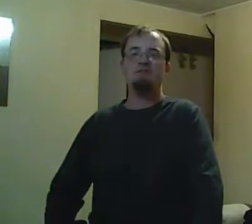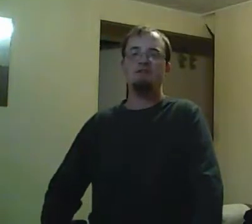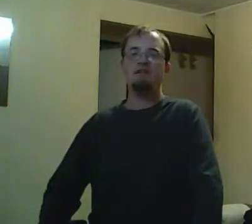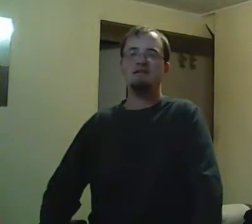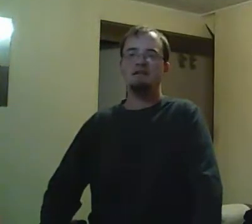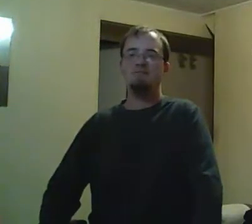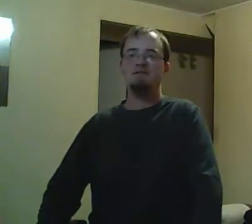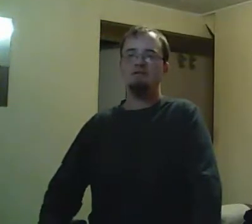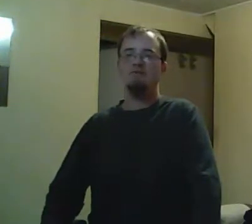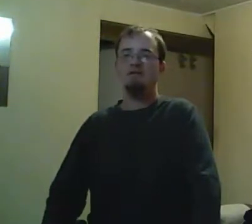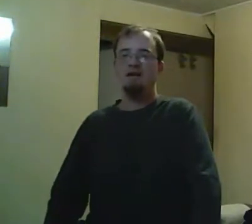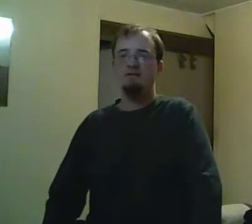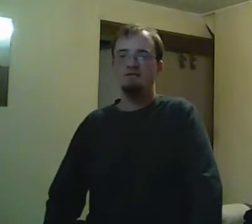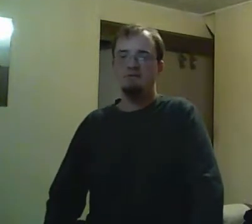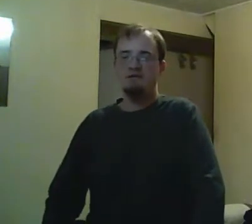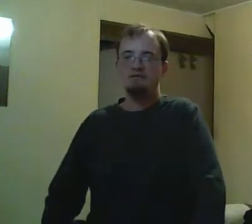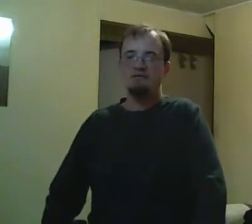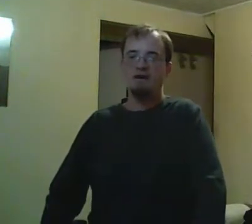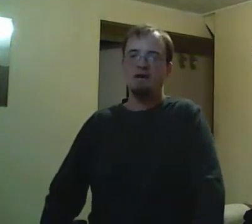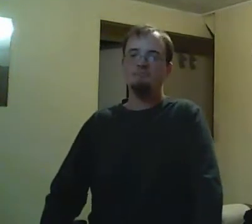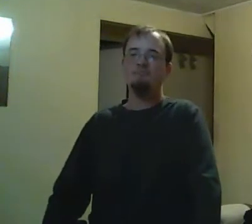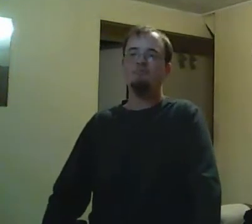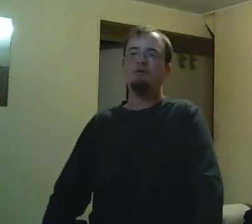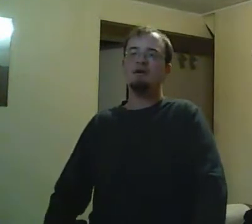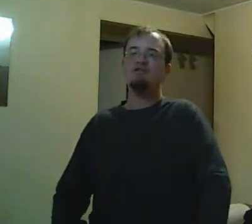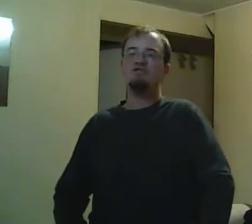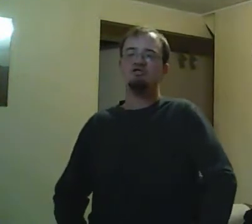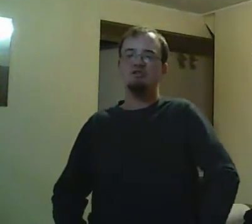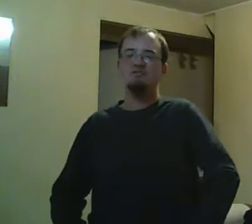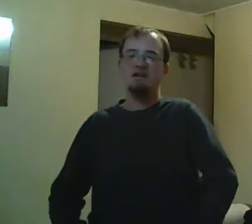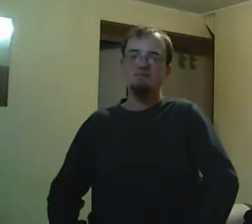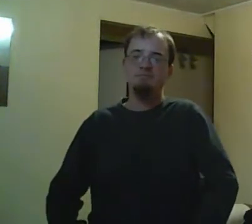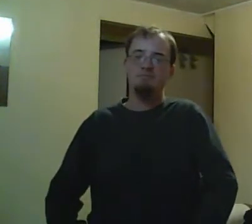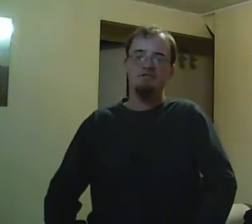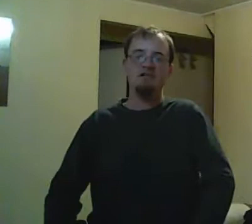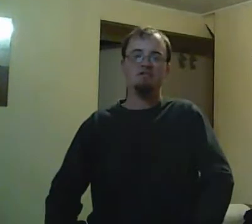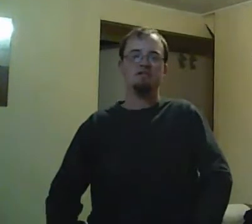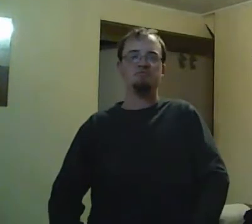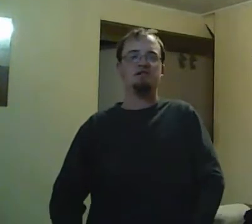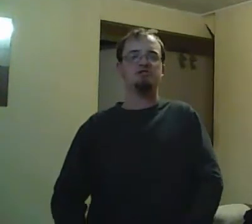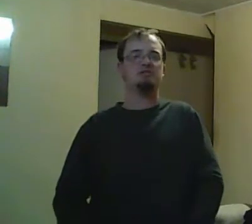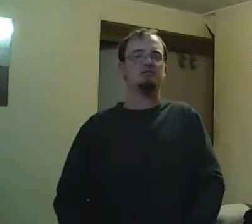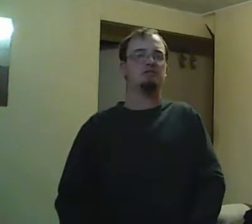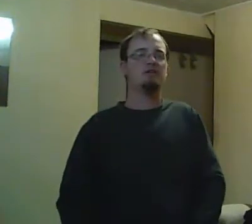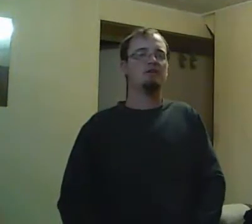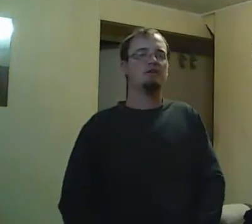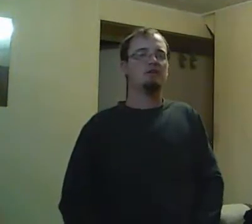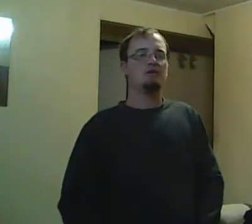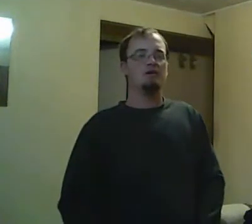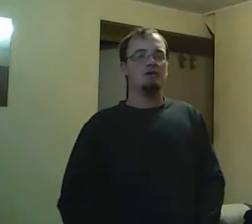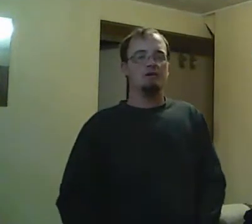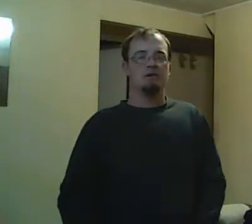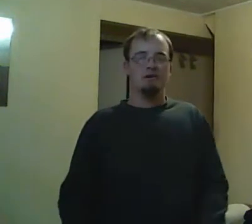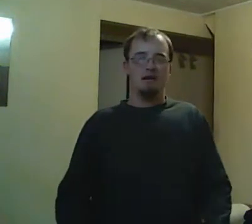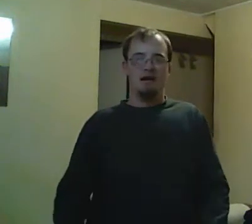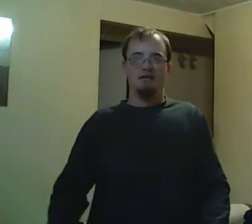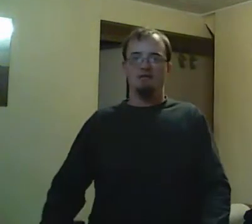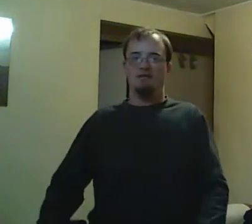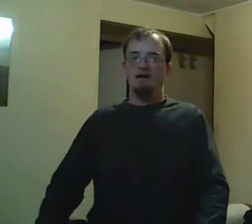you know, trying to save money and all that and trying to cut down on paper because, you know, the environment and all that. But using my